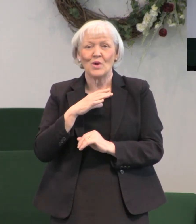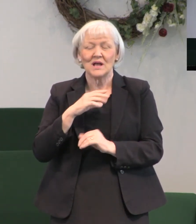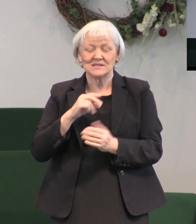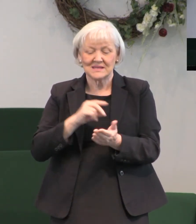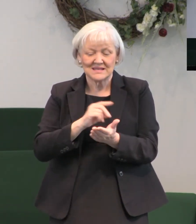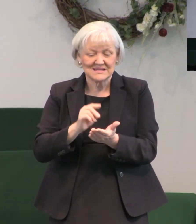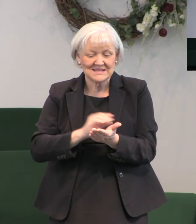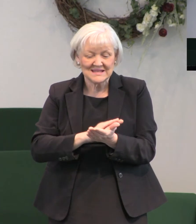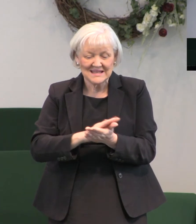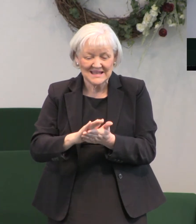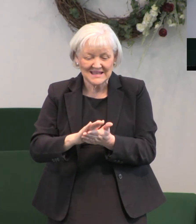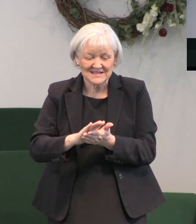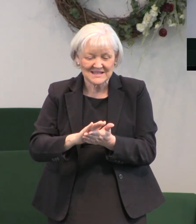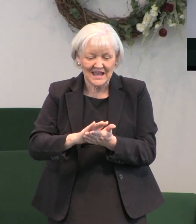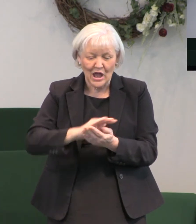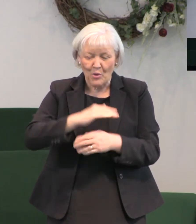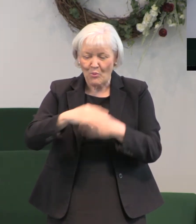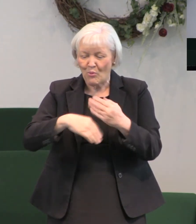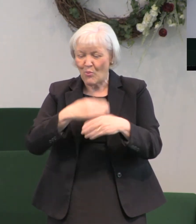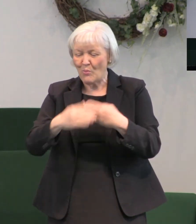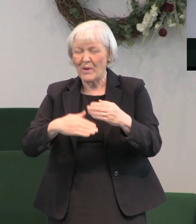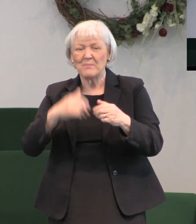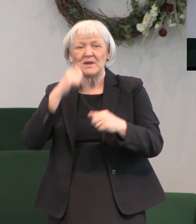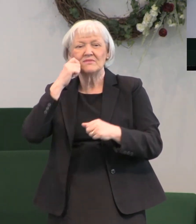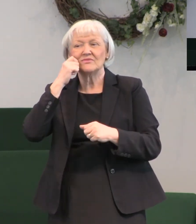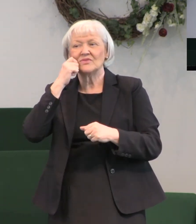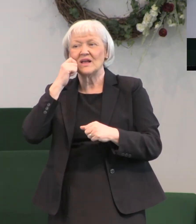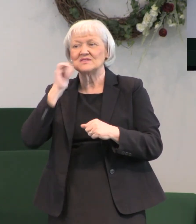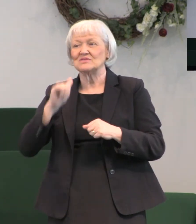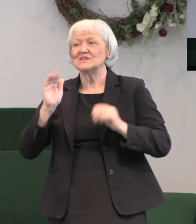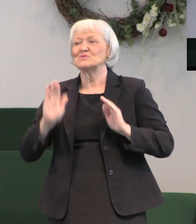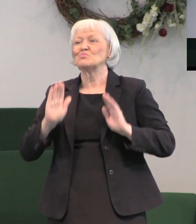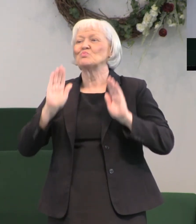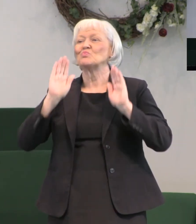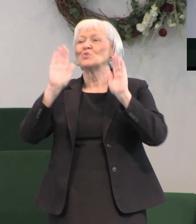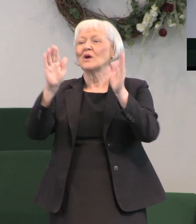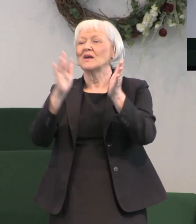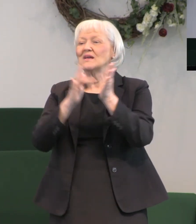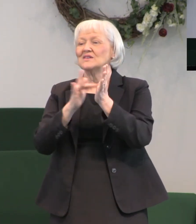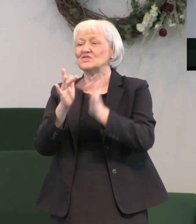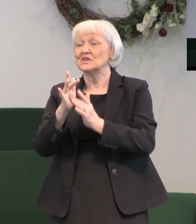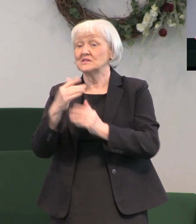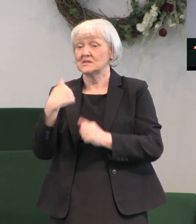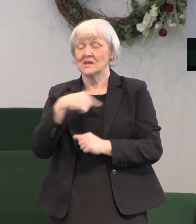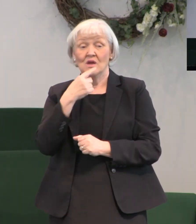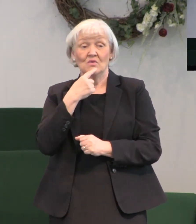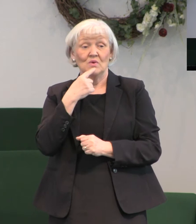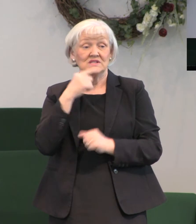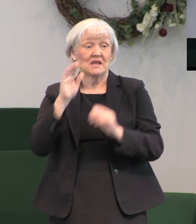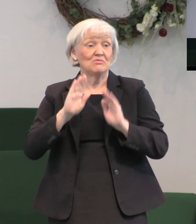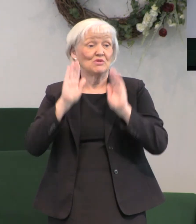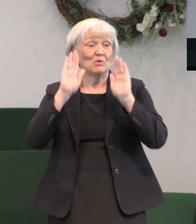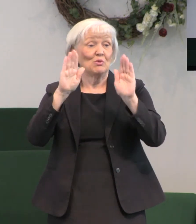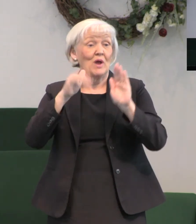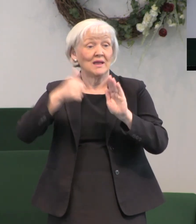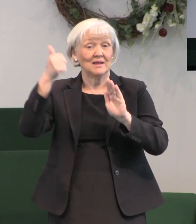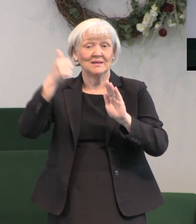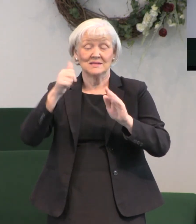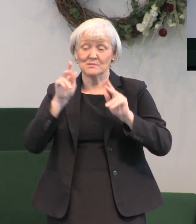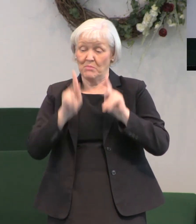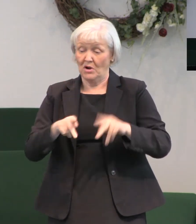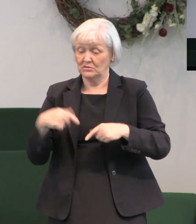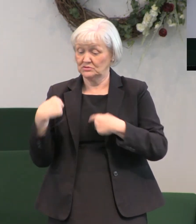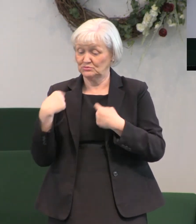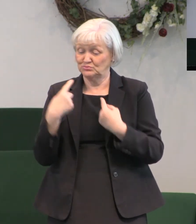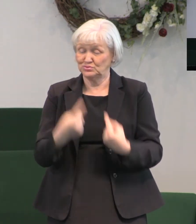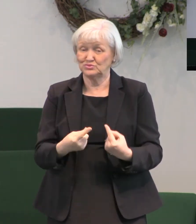in flesh. And this is the greatness of Jesus that we say who's the greatest man or the greatest person of all time.